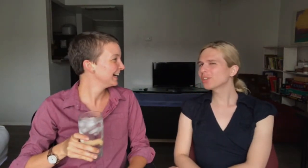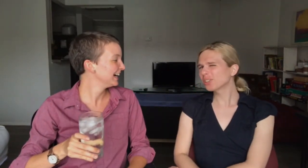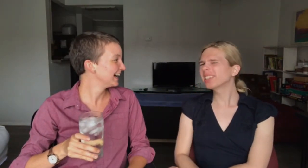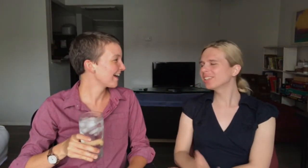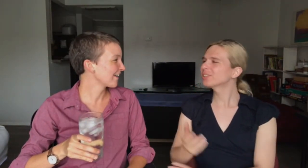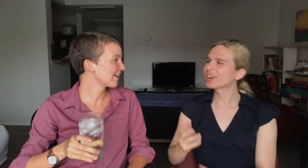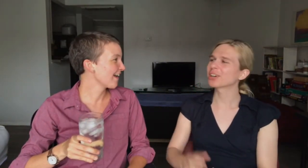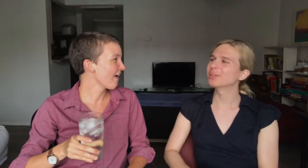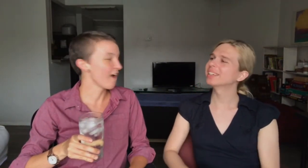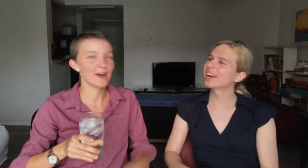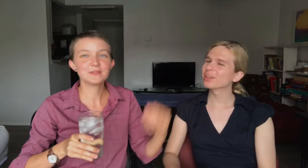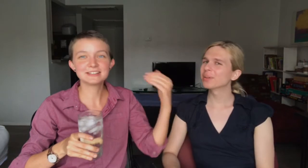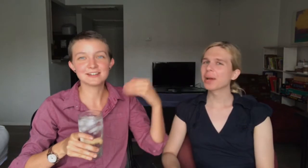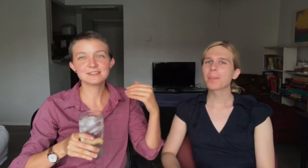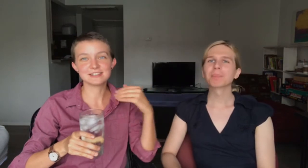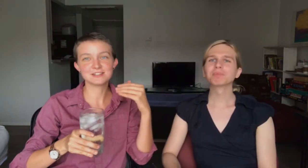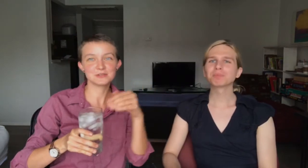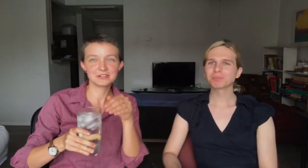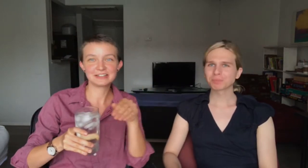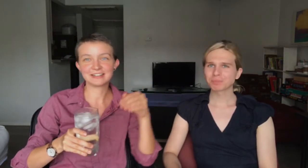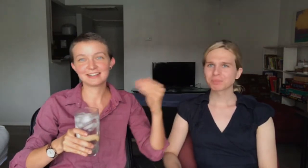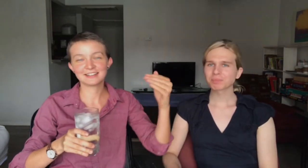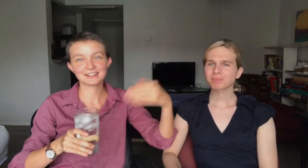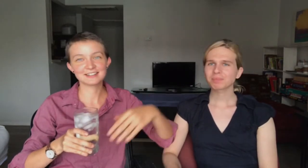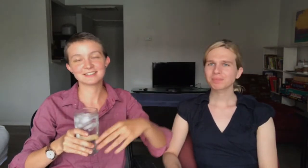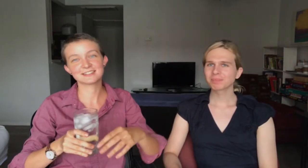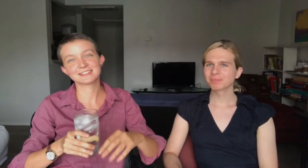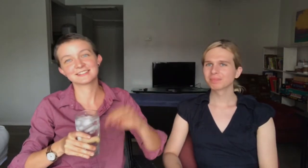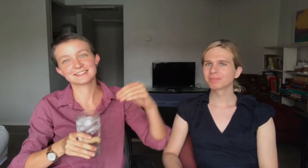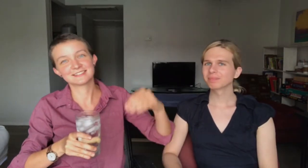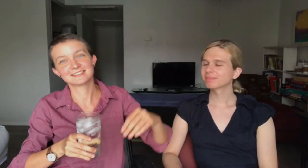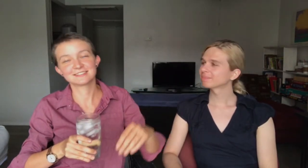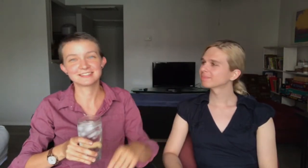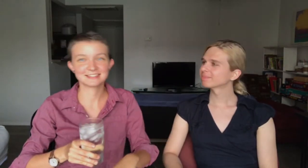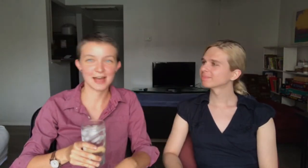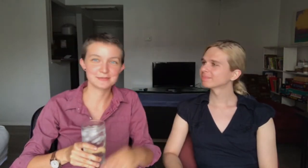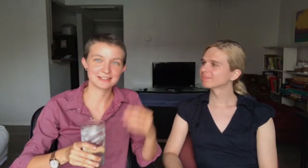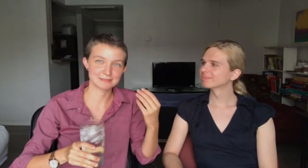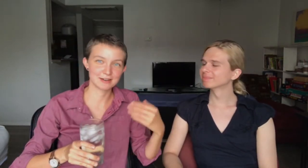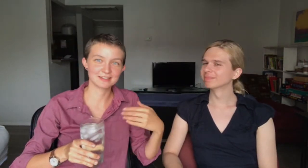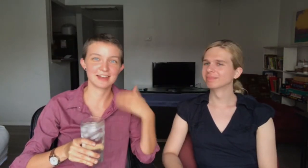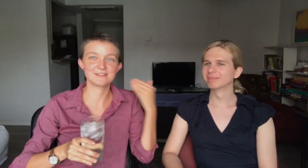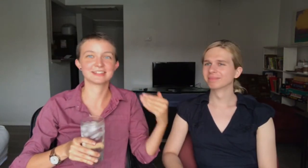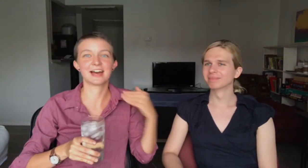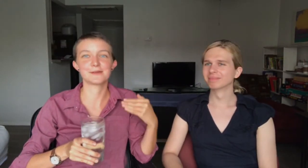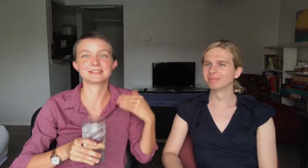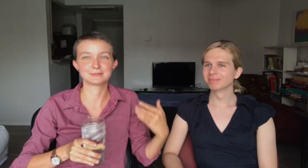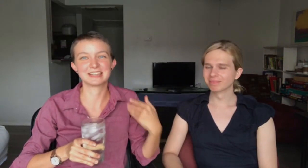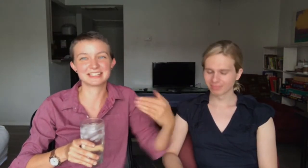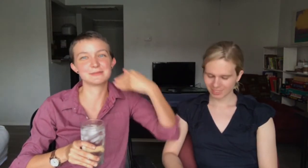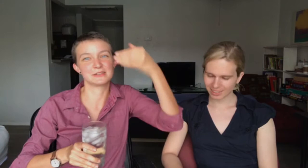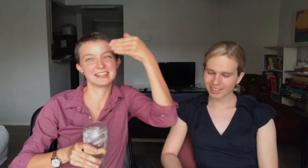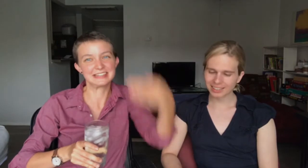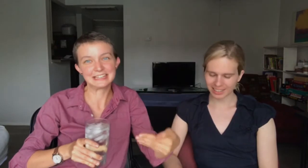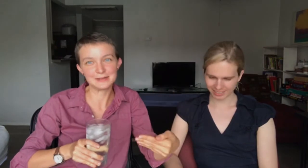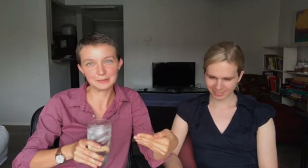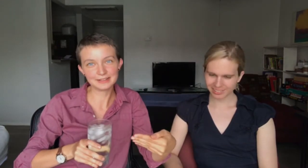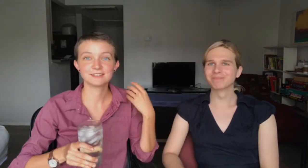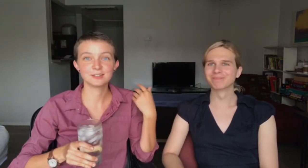You could argue it. I don't know. I wanted to shoehorn it in, because it's happened this month, and everything that happens this month has to be within theme. Yes.